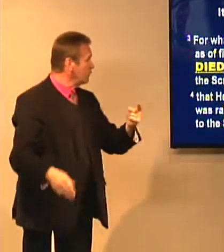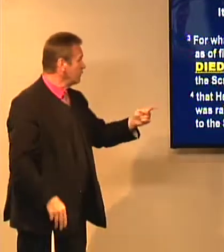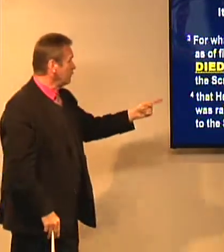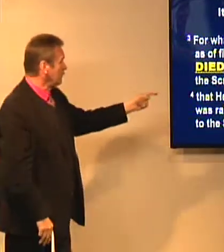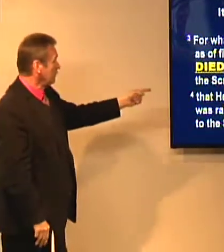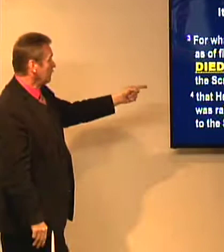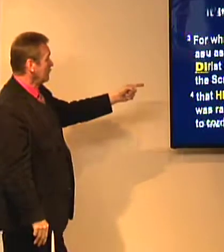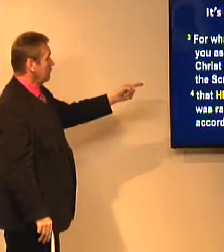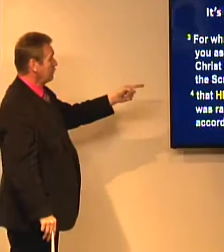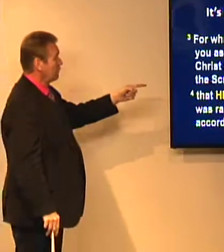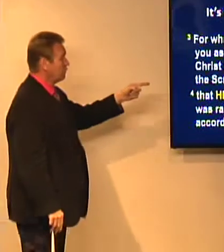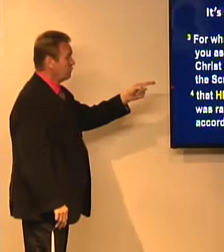And there's more.